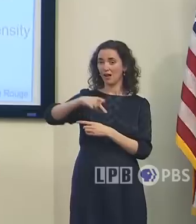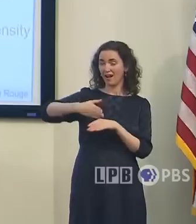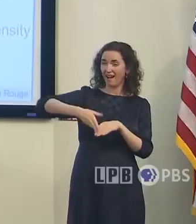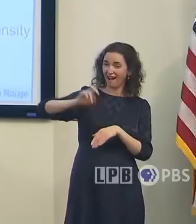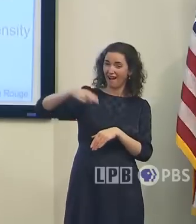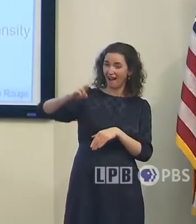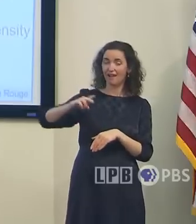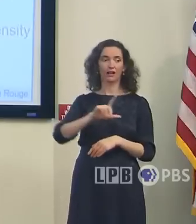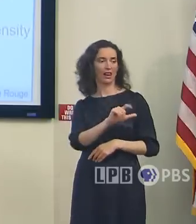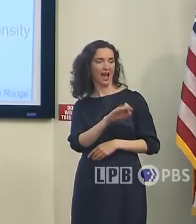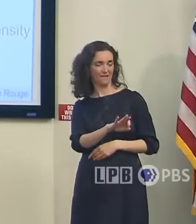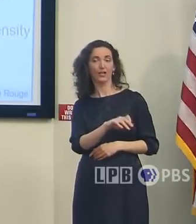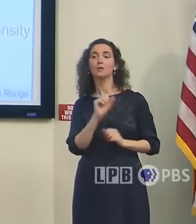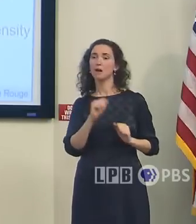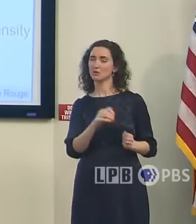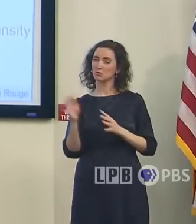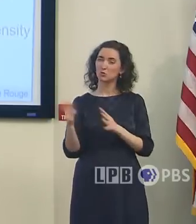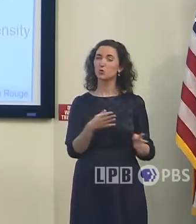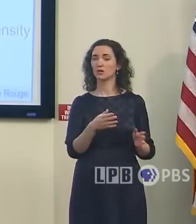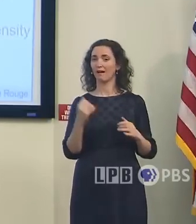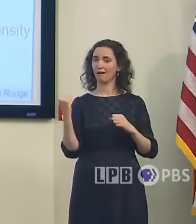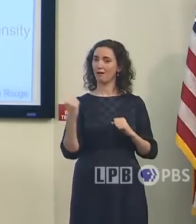that possibility this weekend.